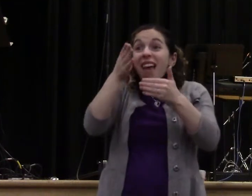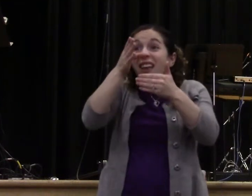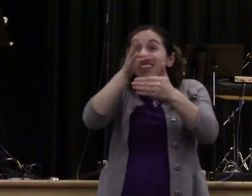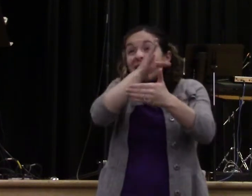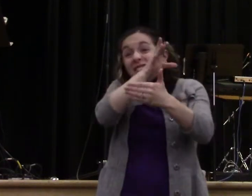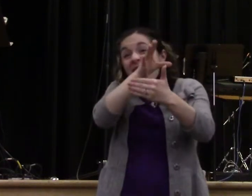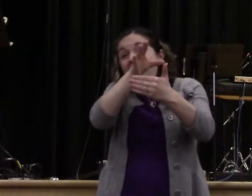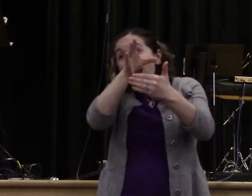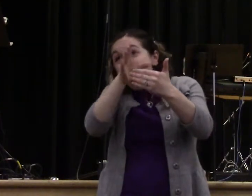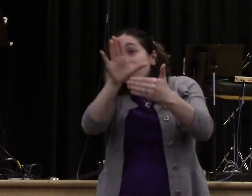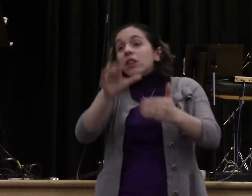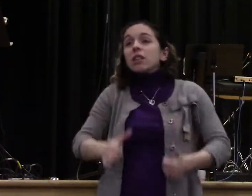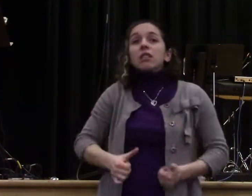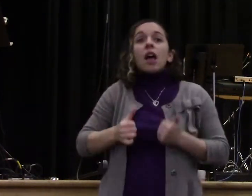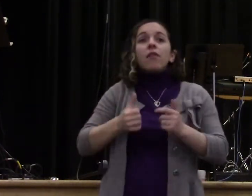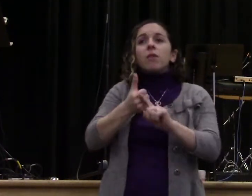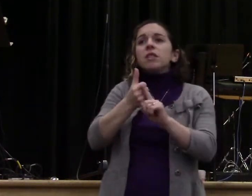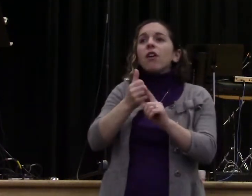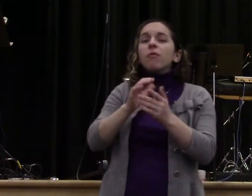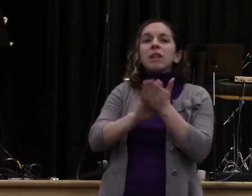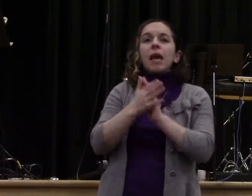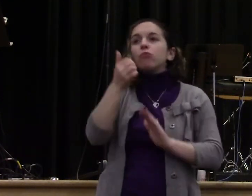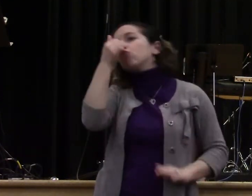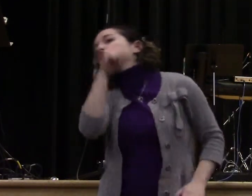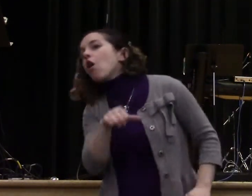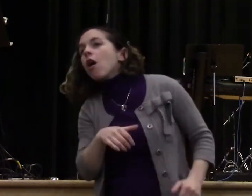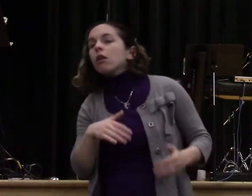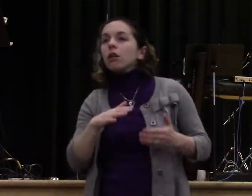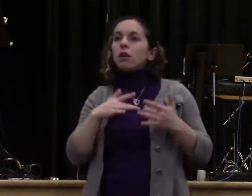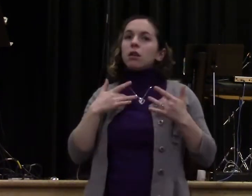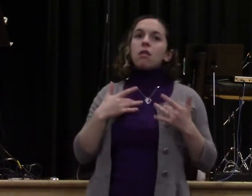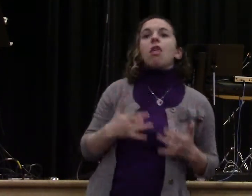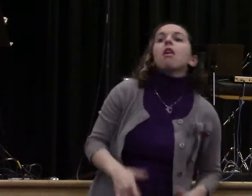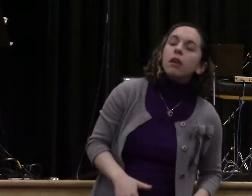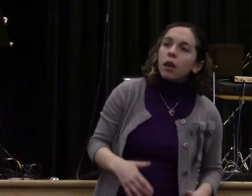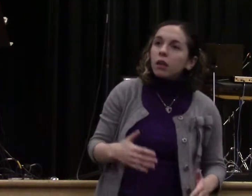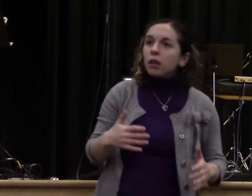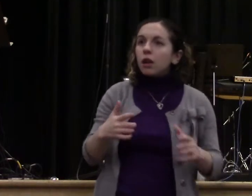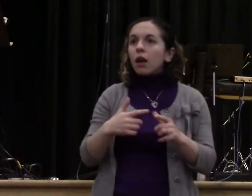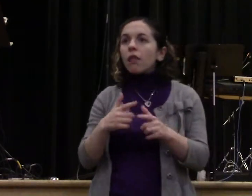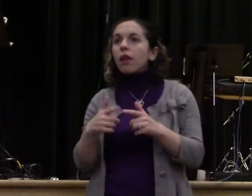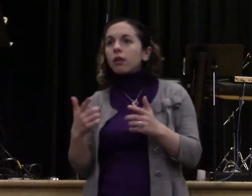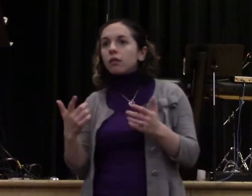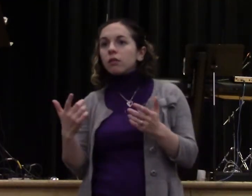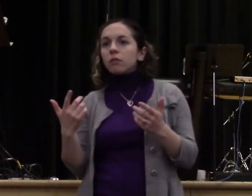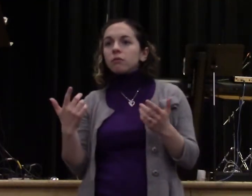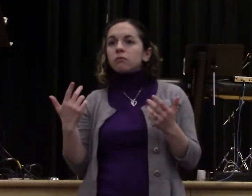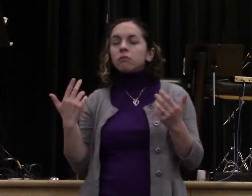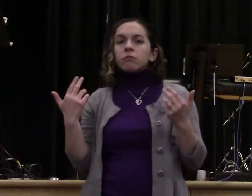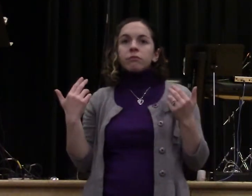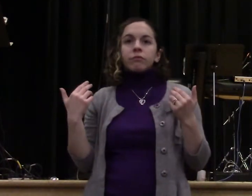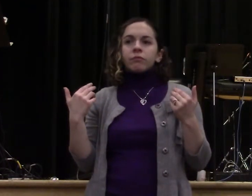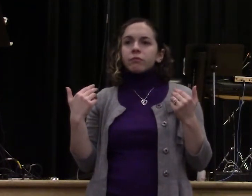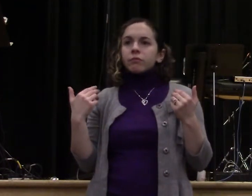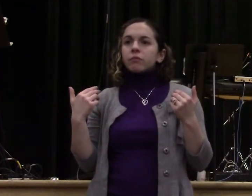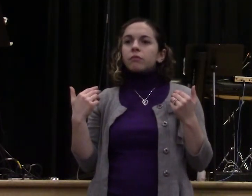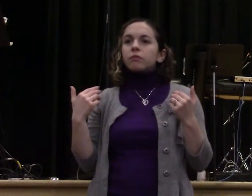in there and told his other brothers and brought a curse upon one third of Noah's whole generation.